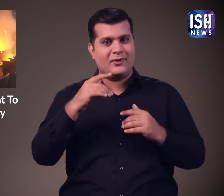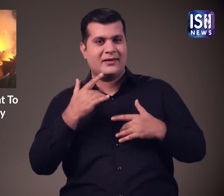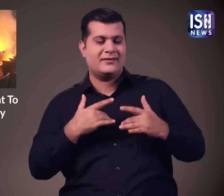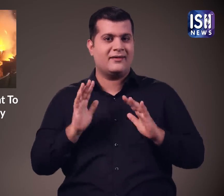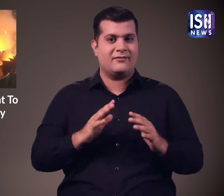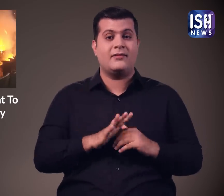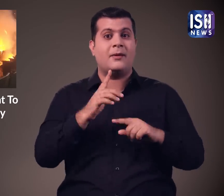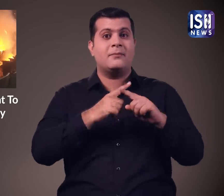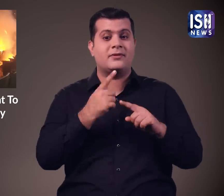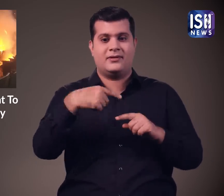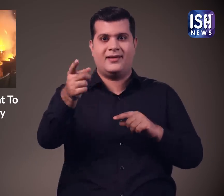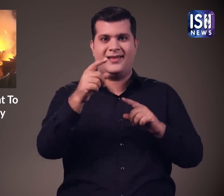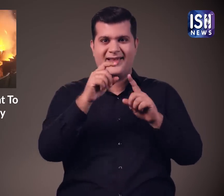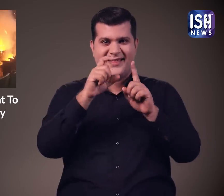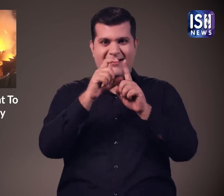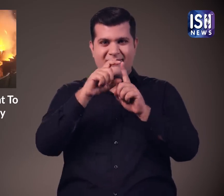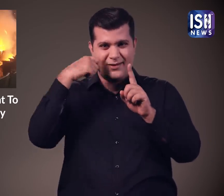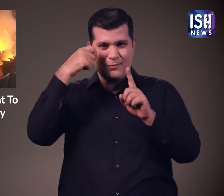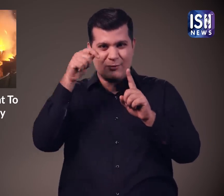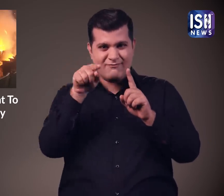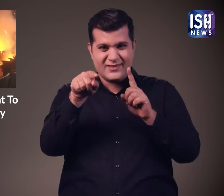Saif Ali Khan is the antagonist in the film Devara.